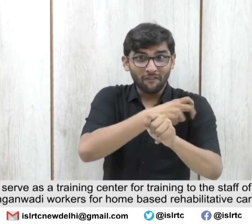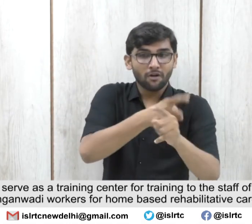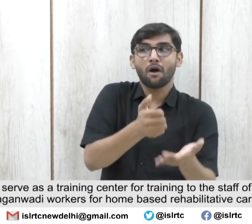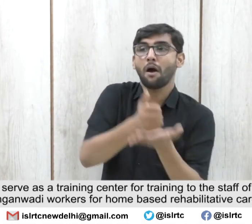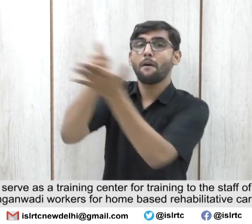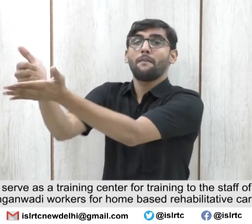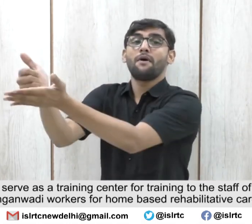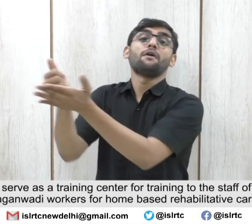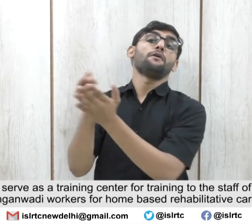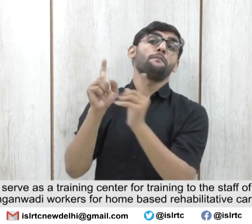CDEICS